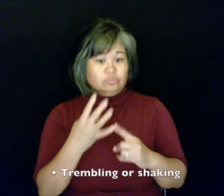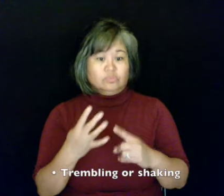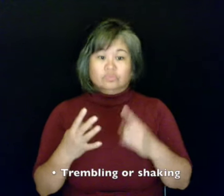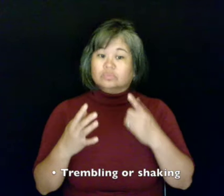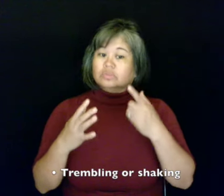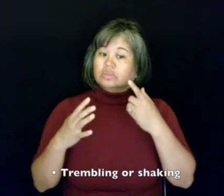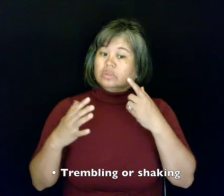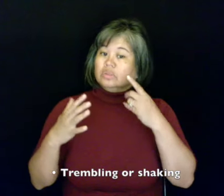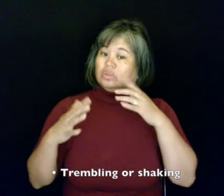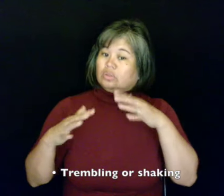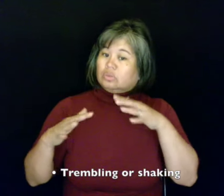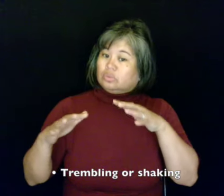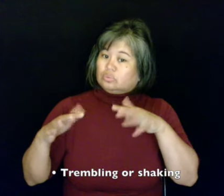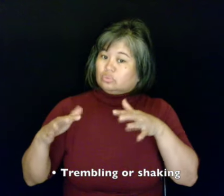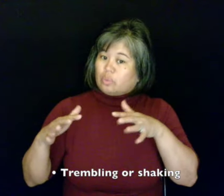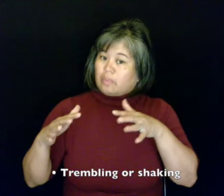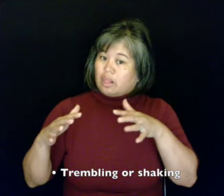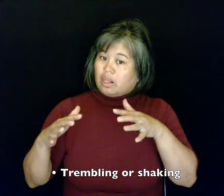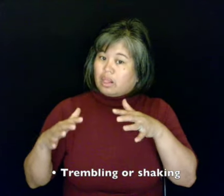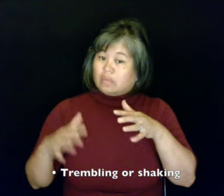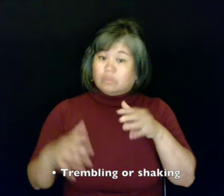Trembling or shaking.